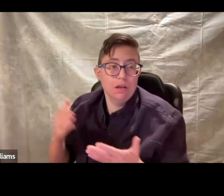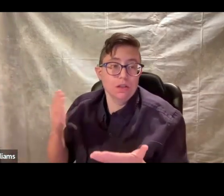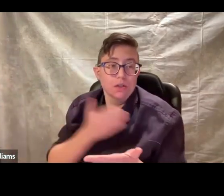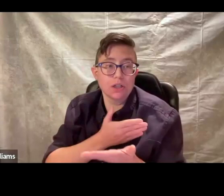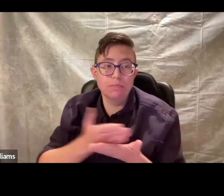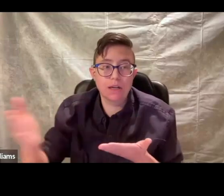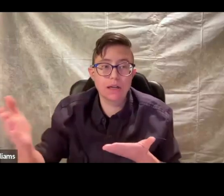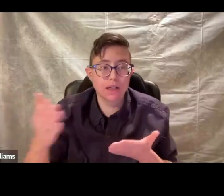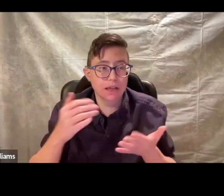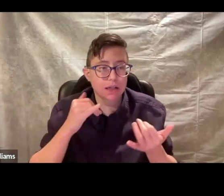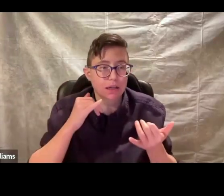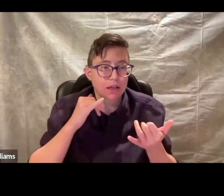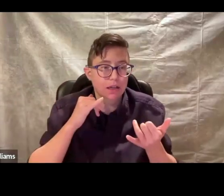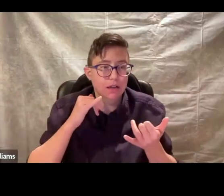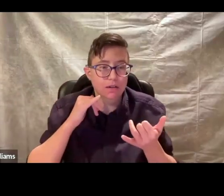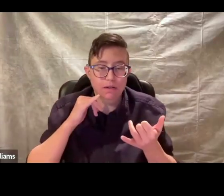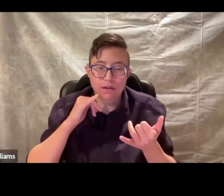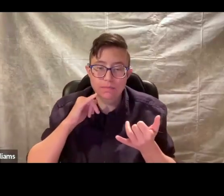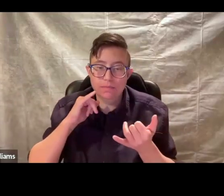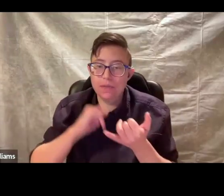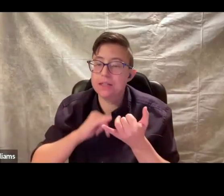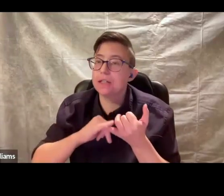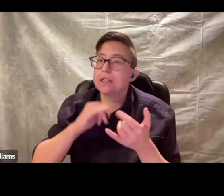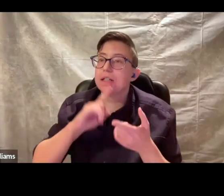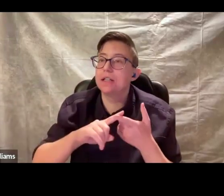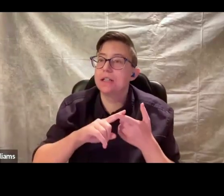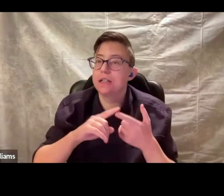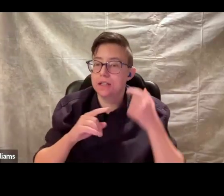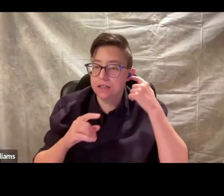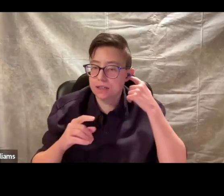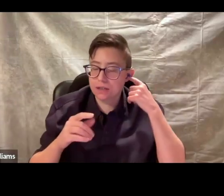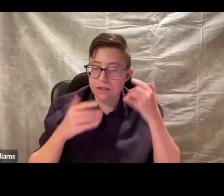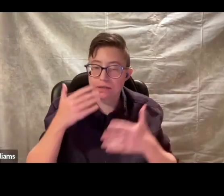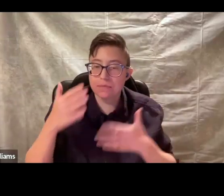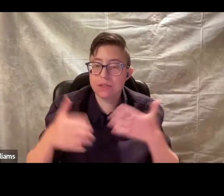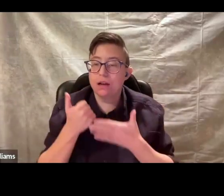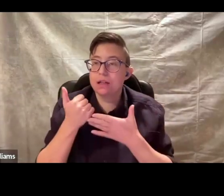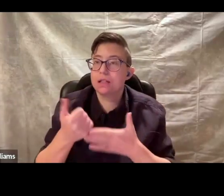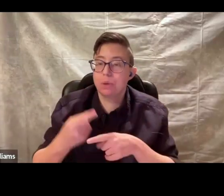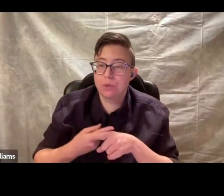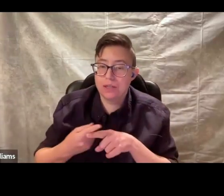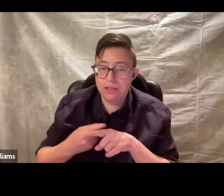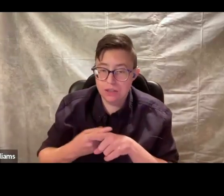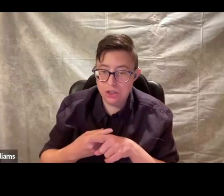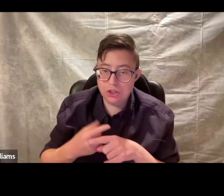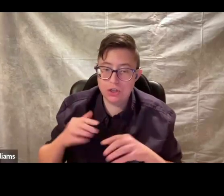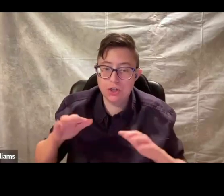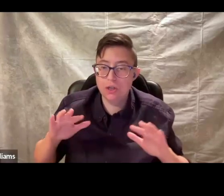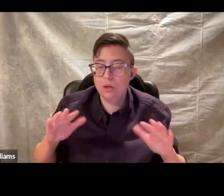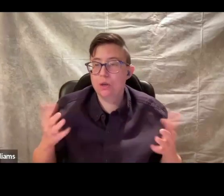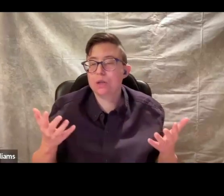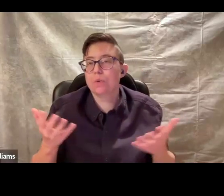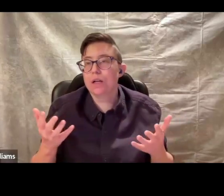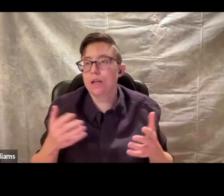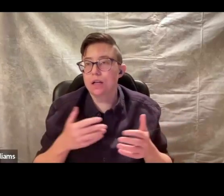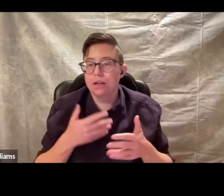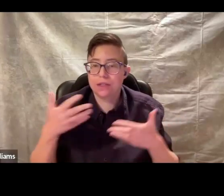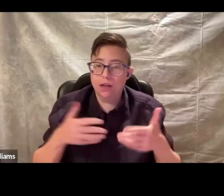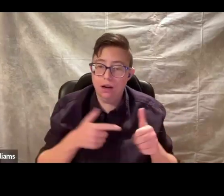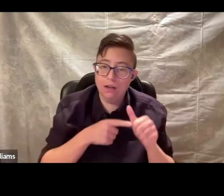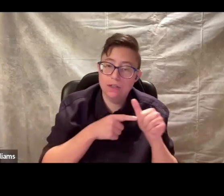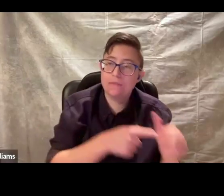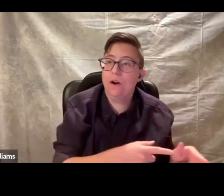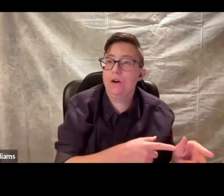So just to be clear, SLC is Sign-Supported English, where